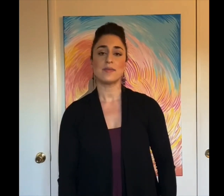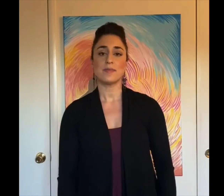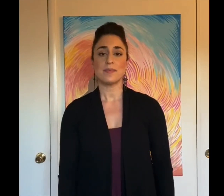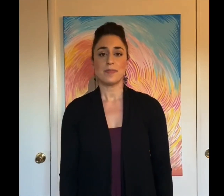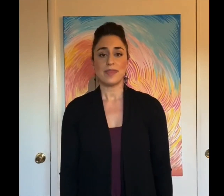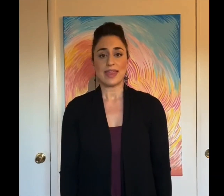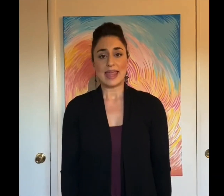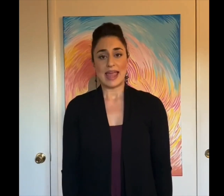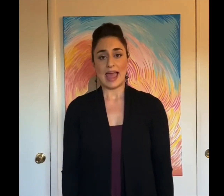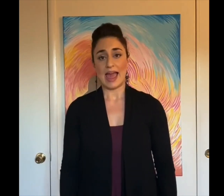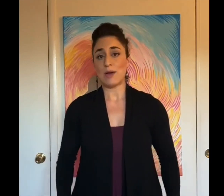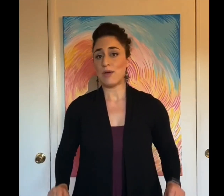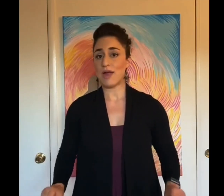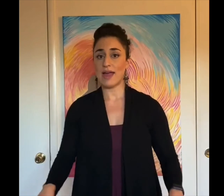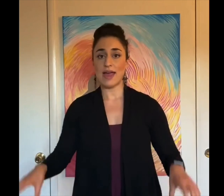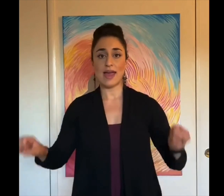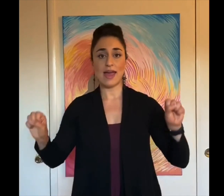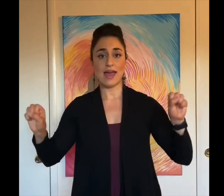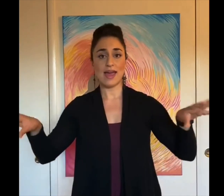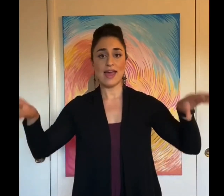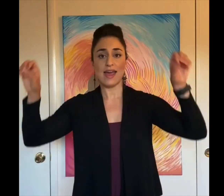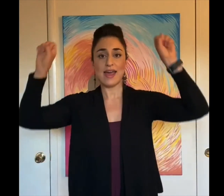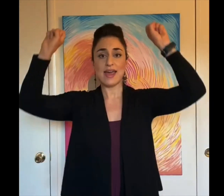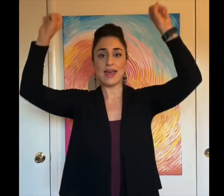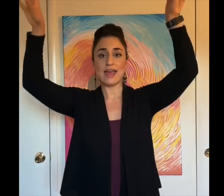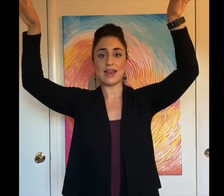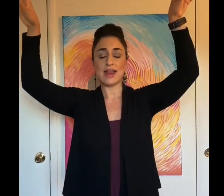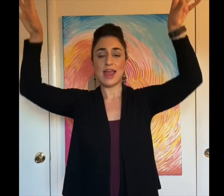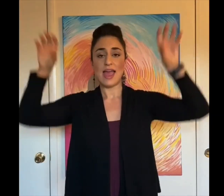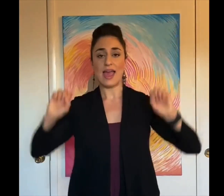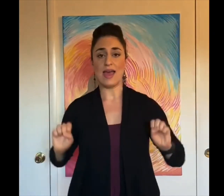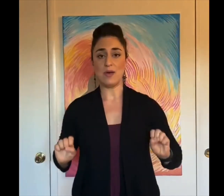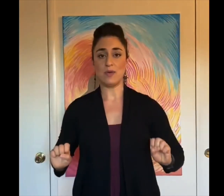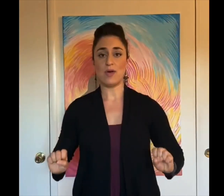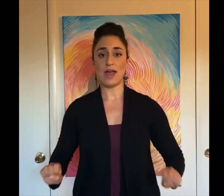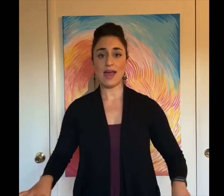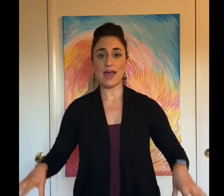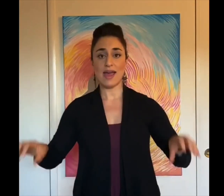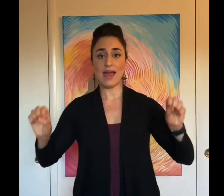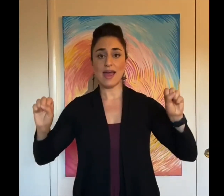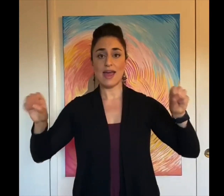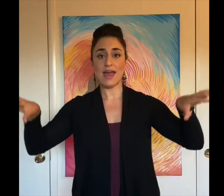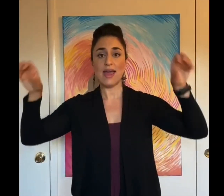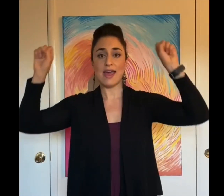How great, how great